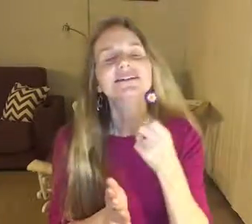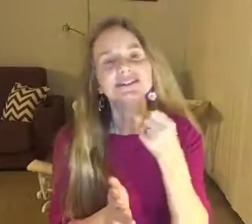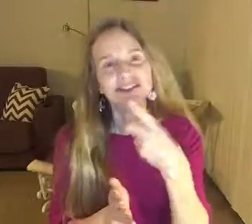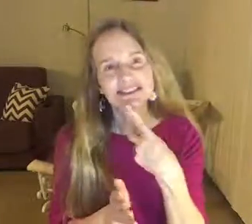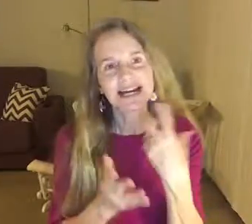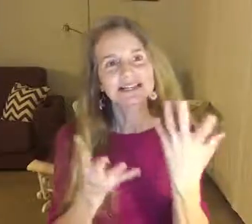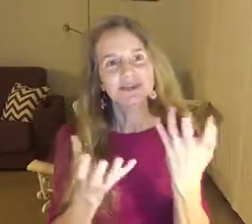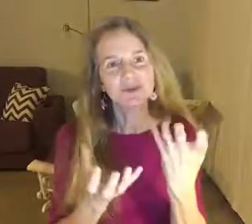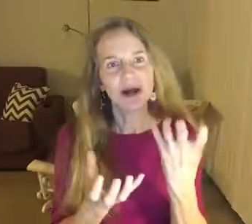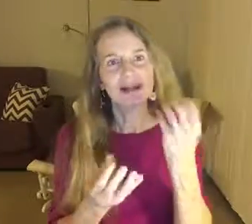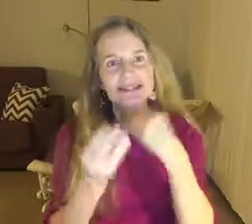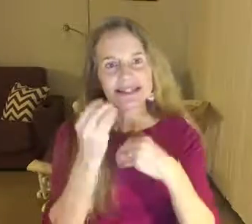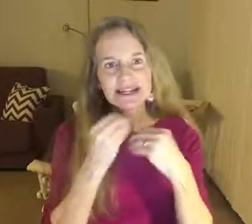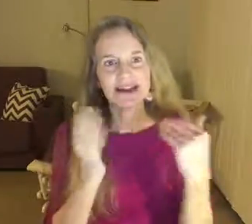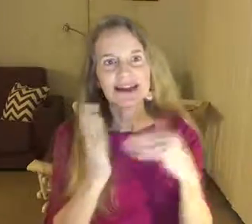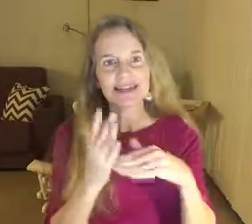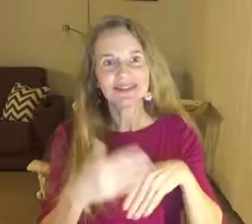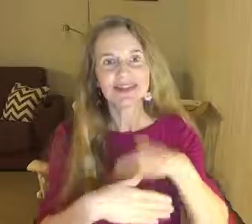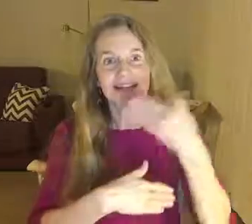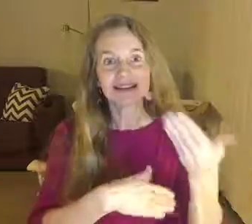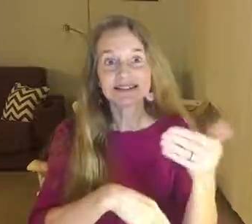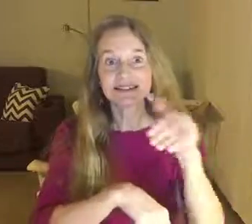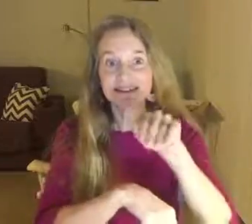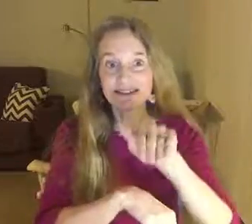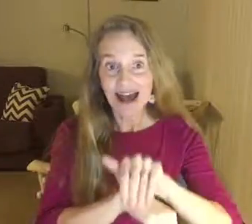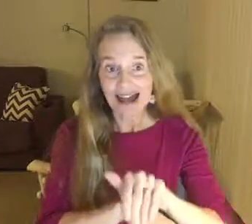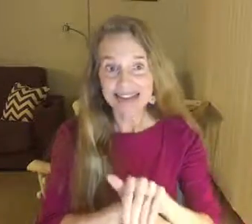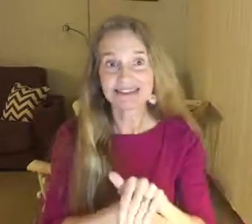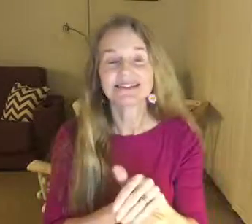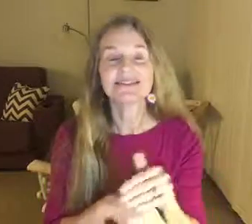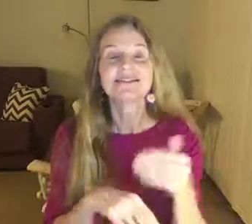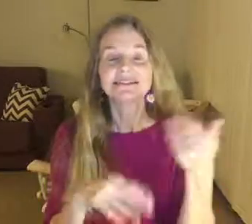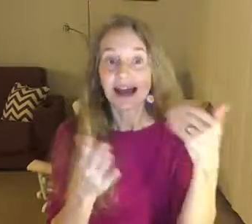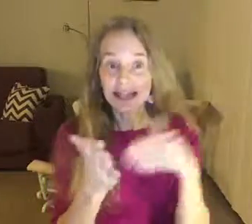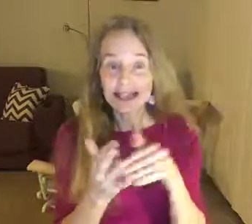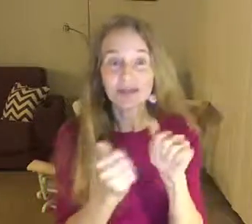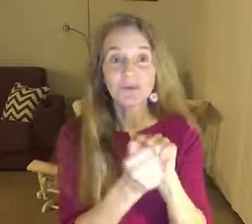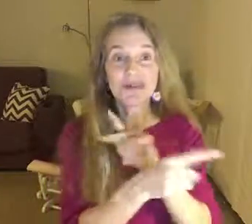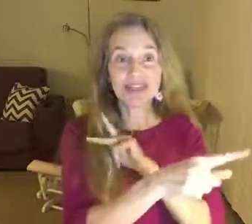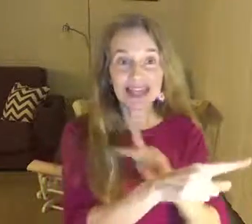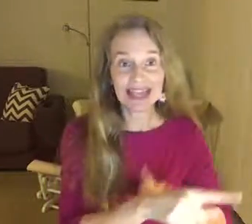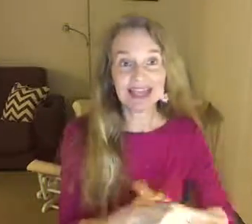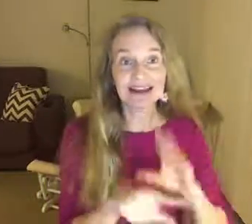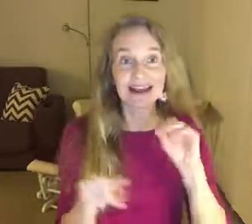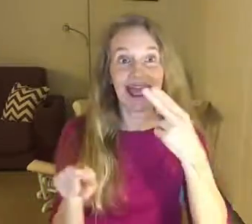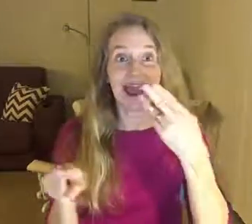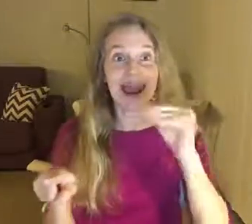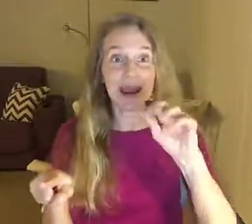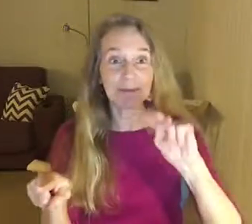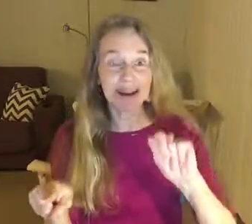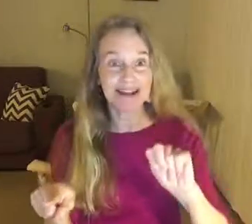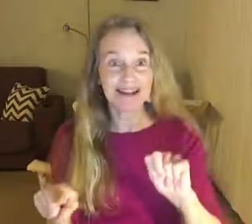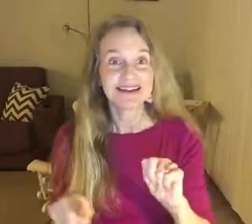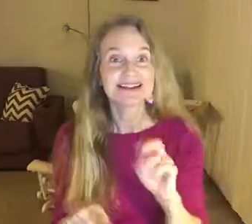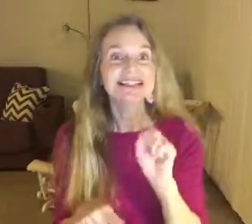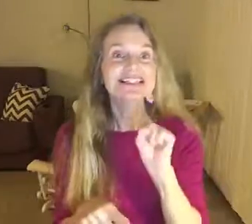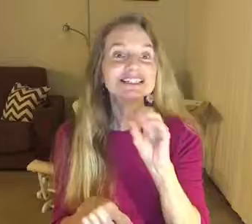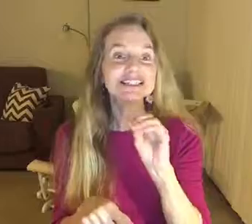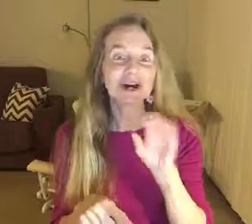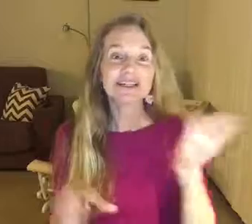She thought she wanted to see the king the next night, again with the king and Hammon. So,